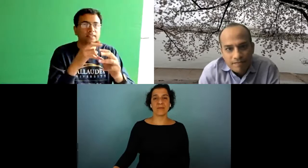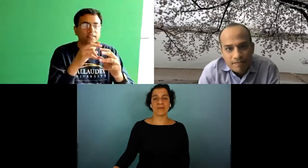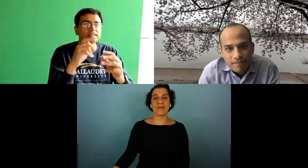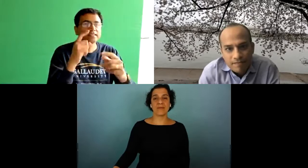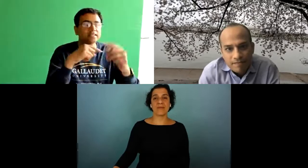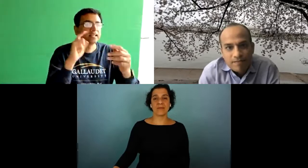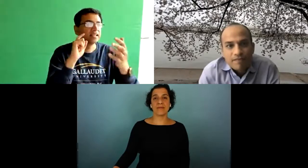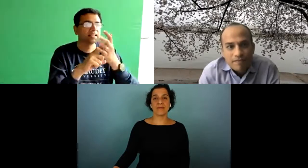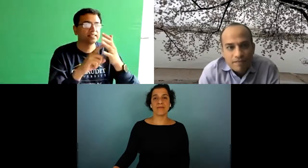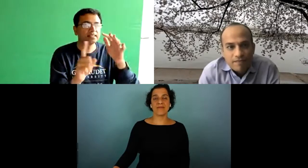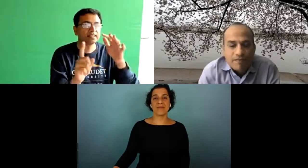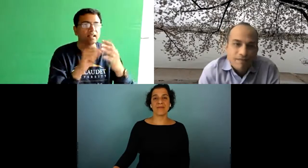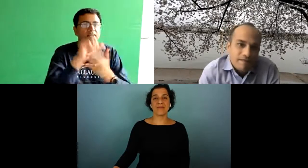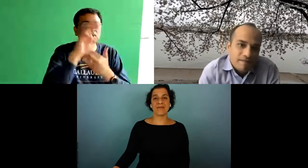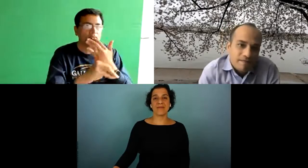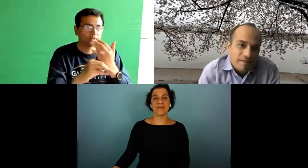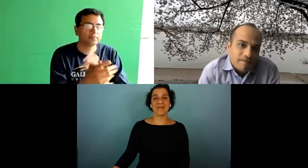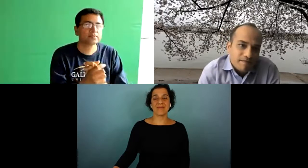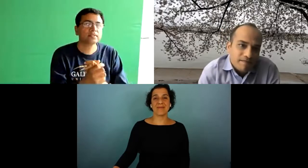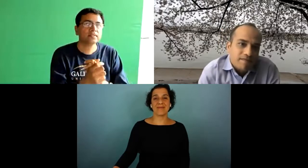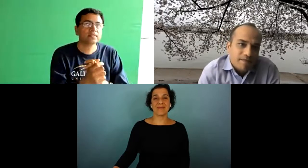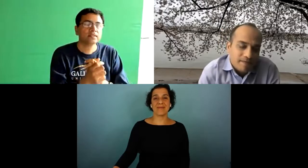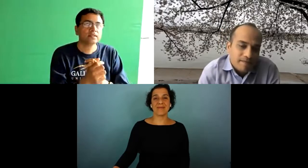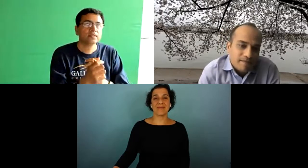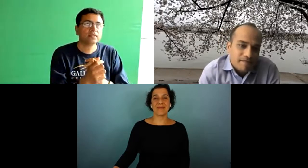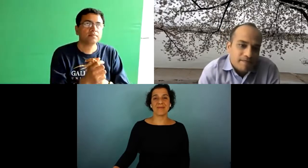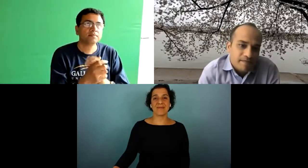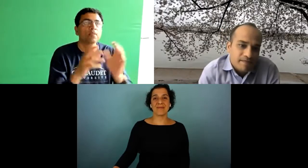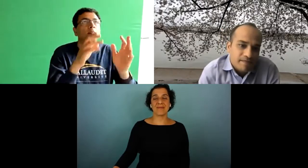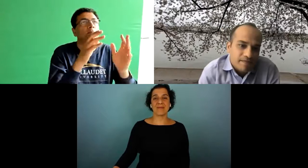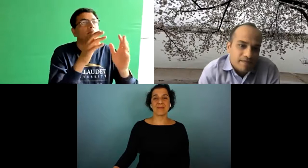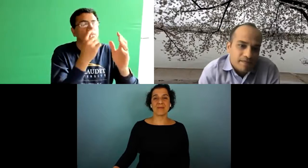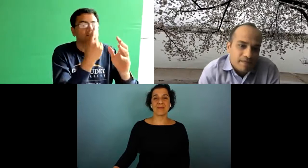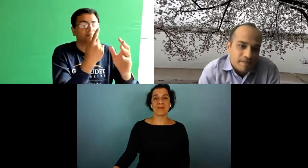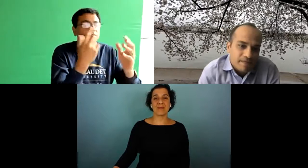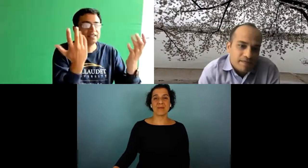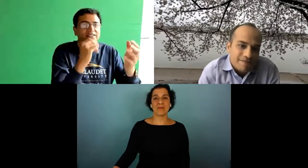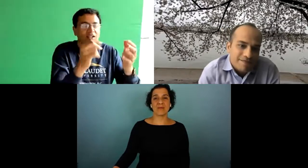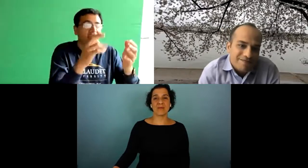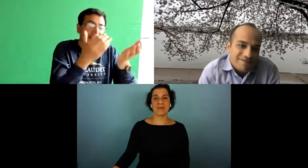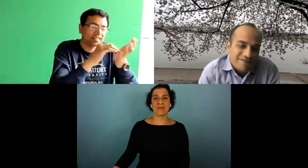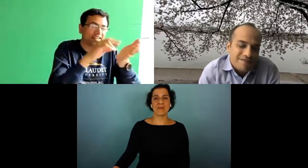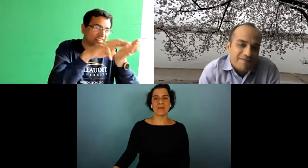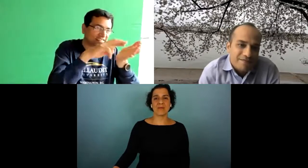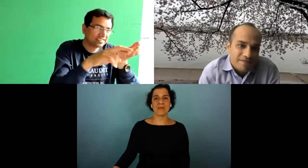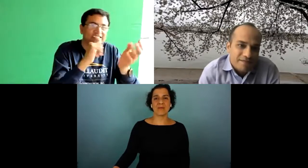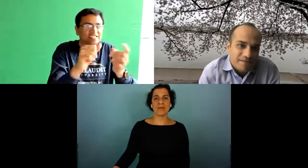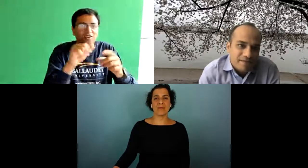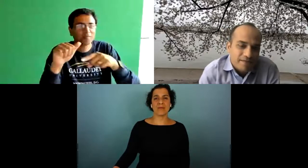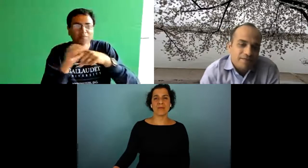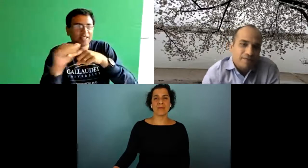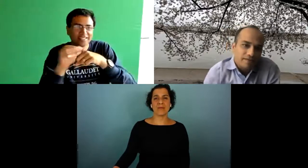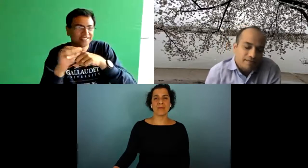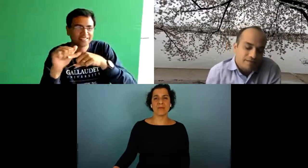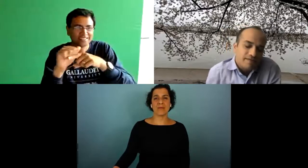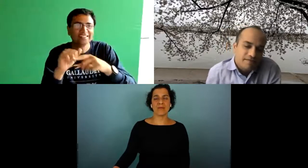into the speaker window based on motion so the detection algorithms that they use prioritize auditory based